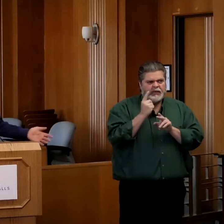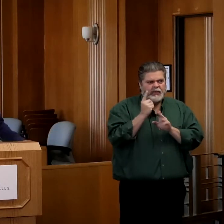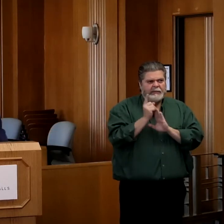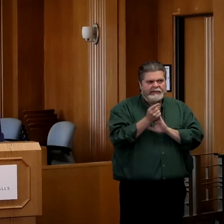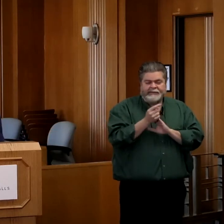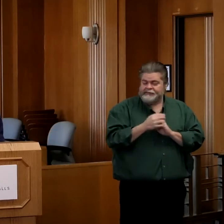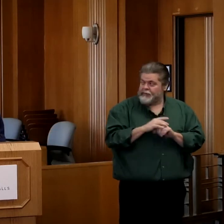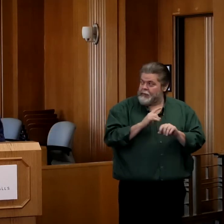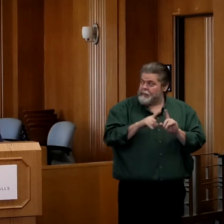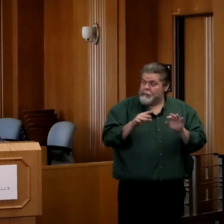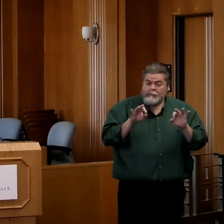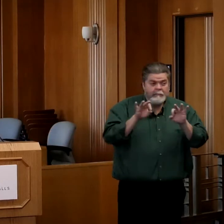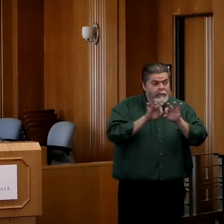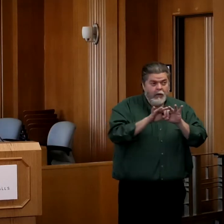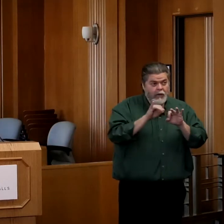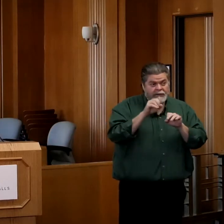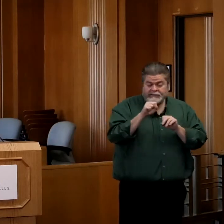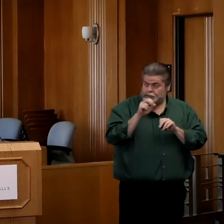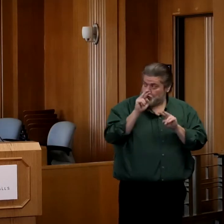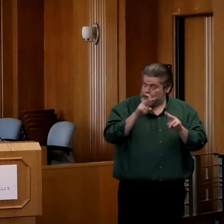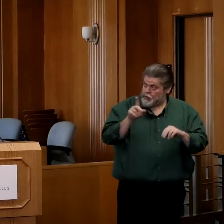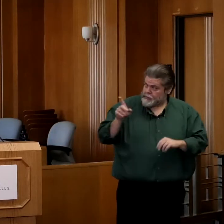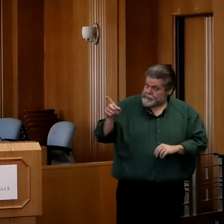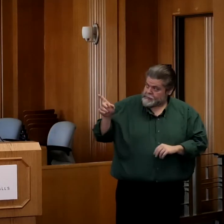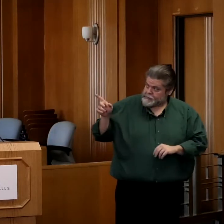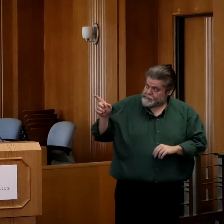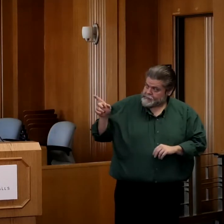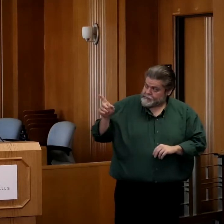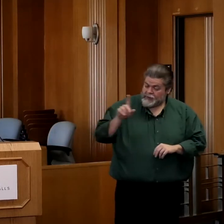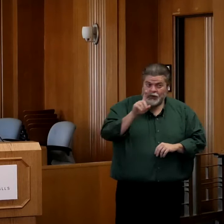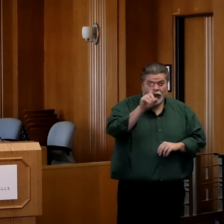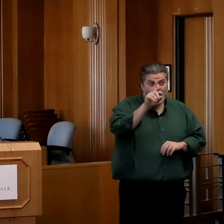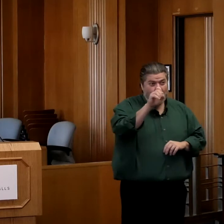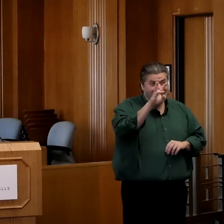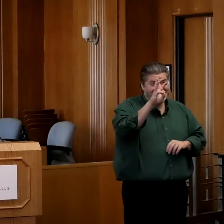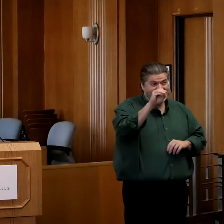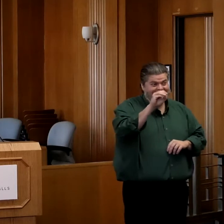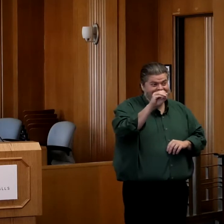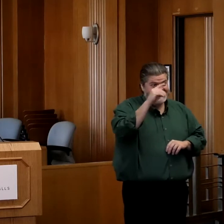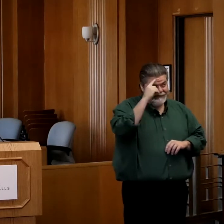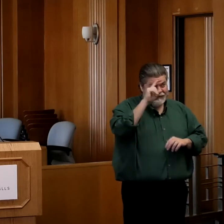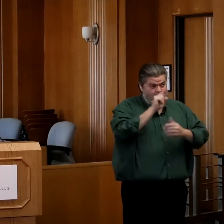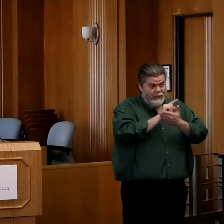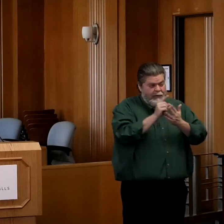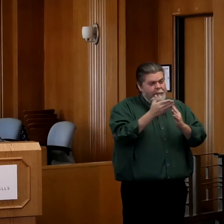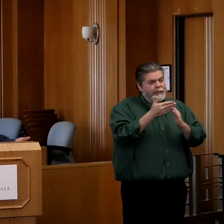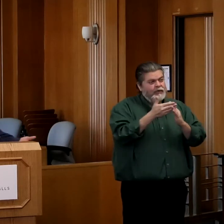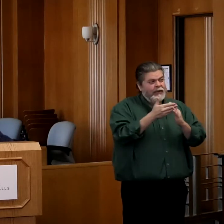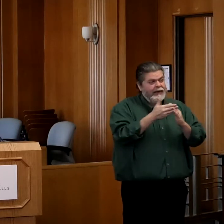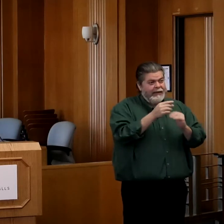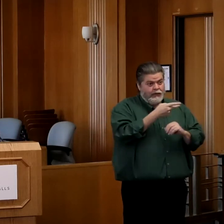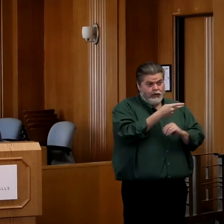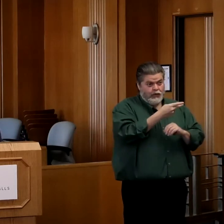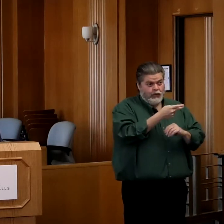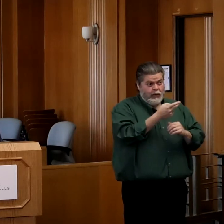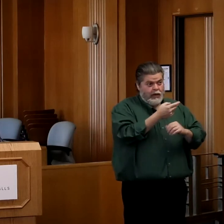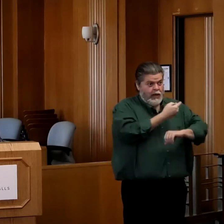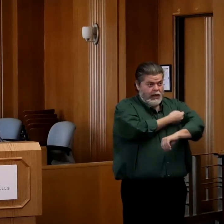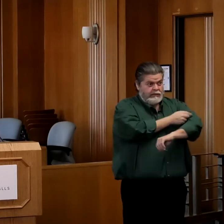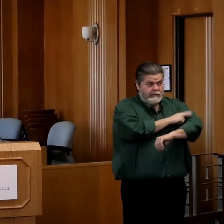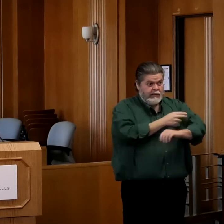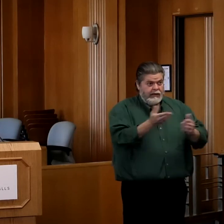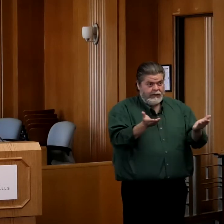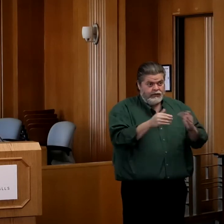the key here is that even when you're at a 160 level for a week between our two health care systems here in Sioux Falls,